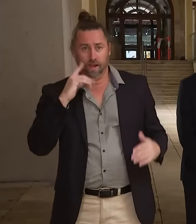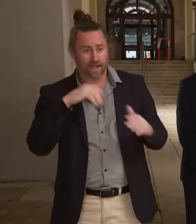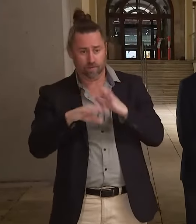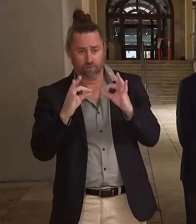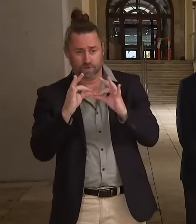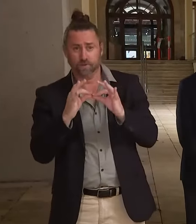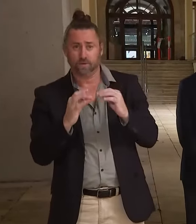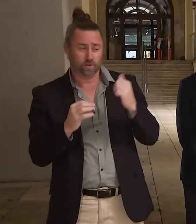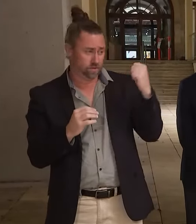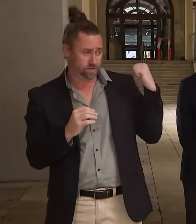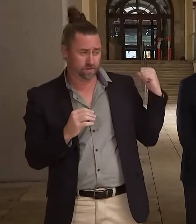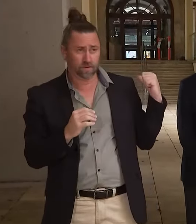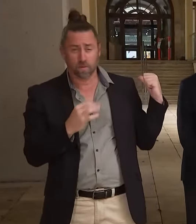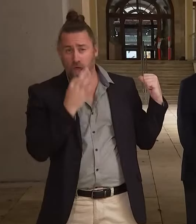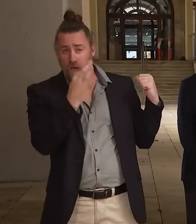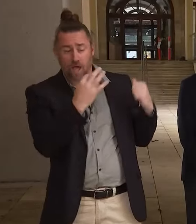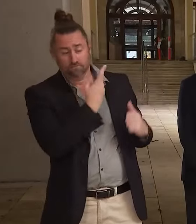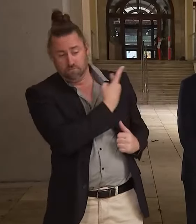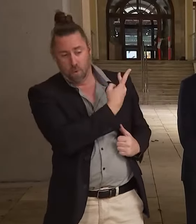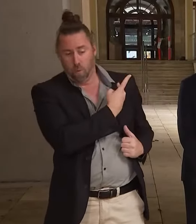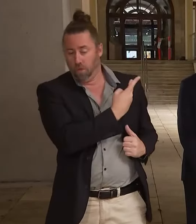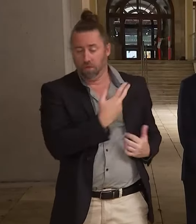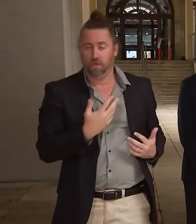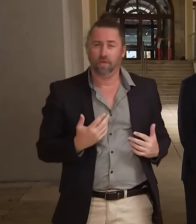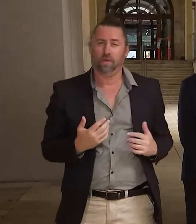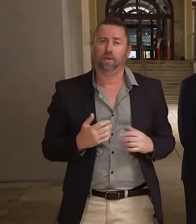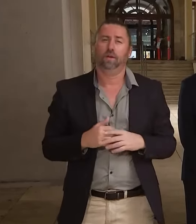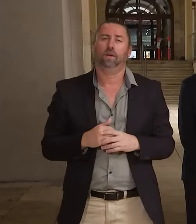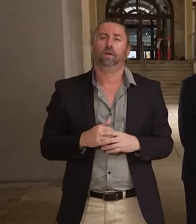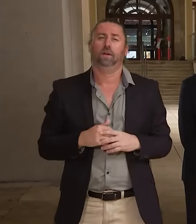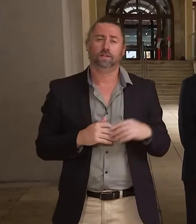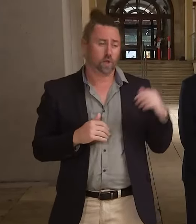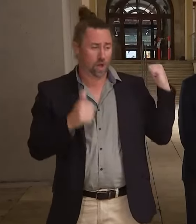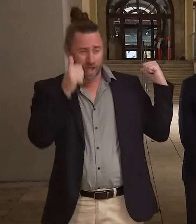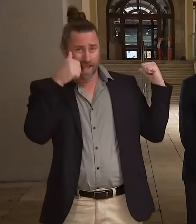Dr. Durand has offered the questions here as well in a minute. Dr.